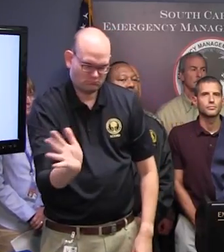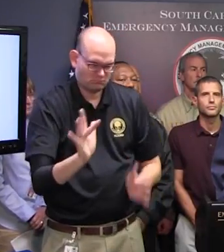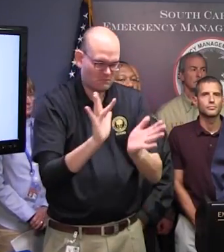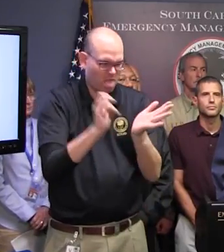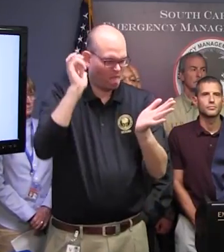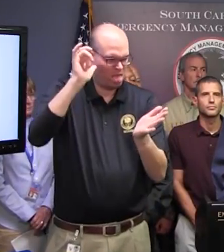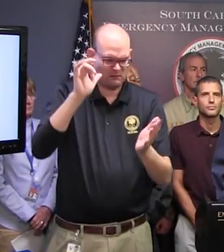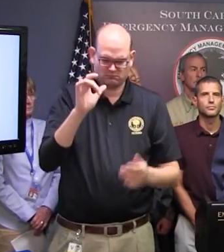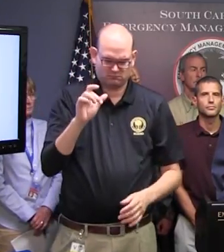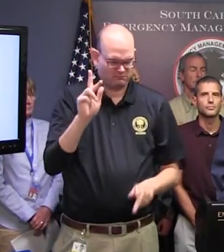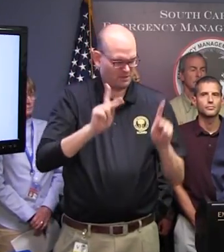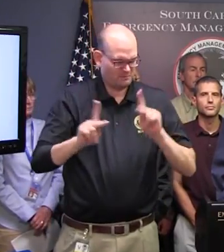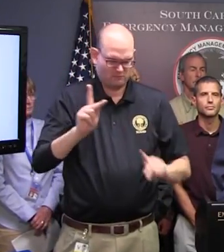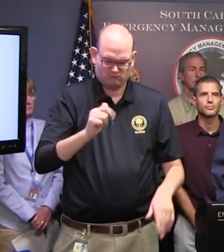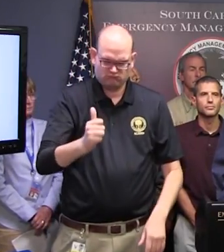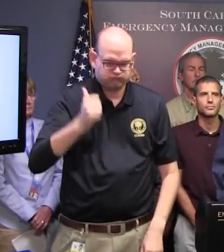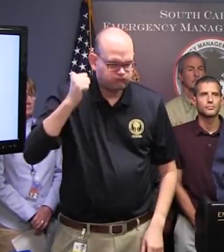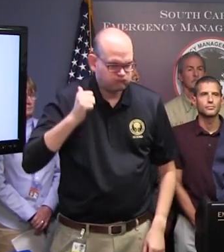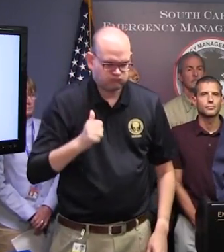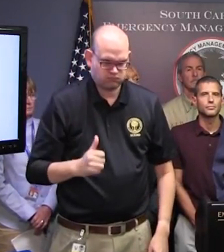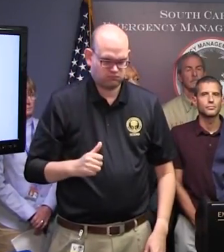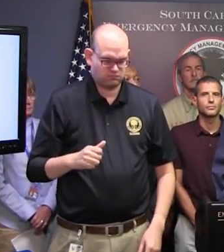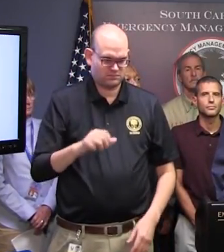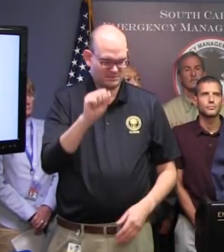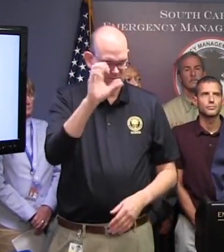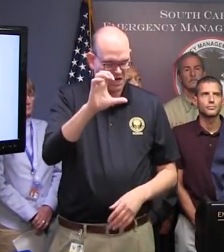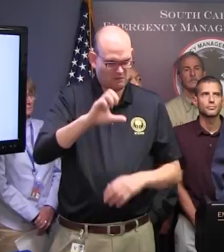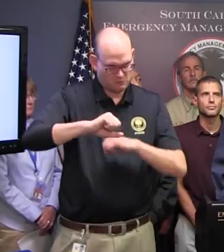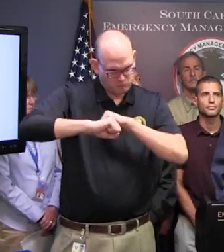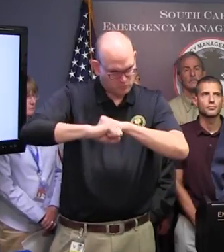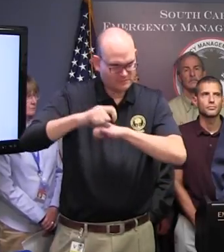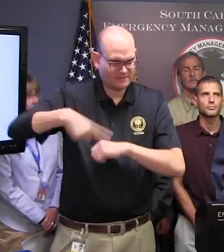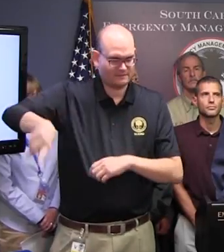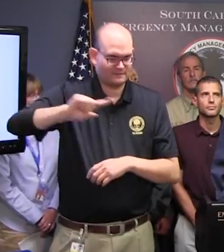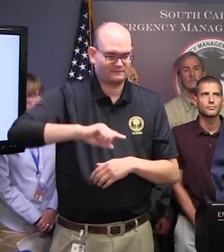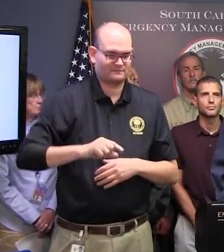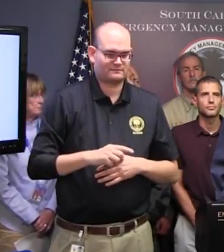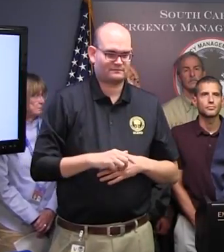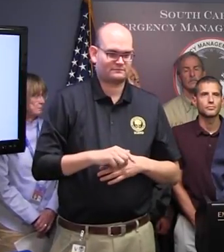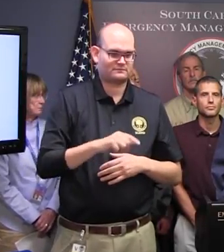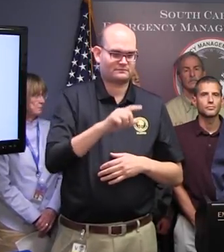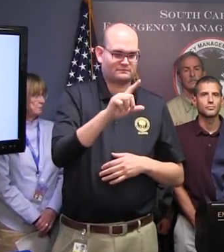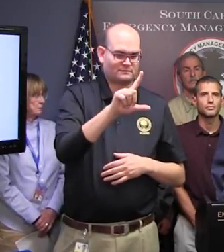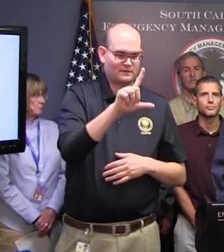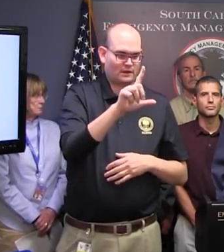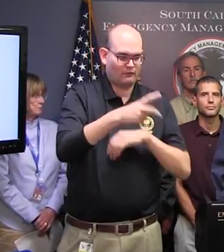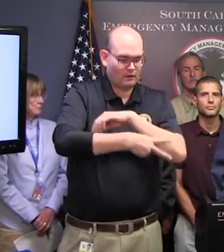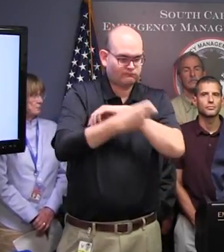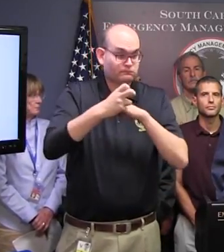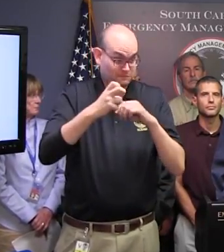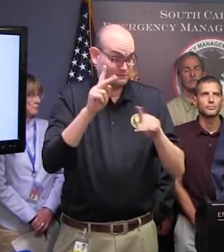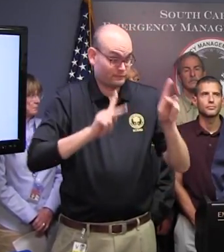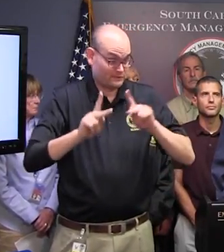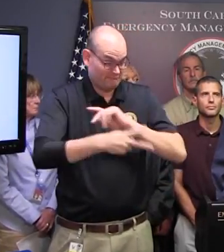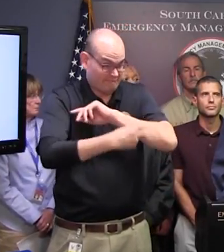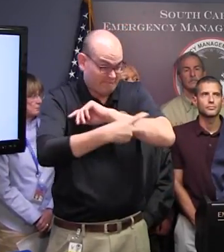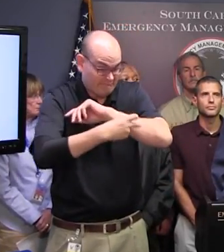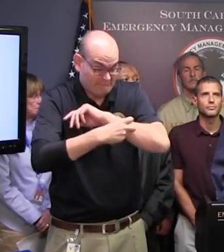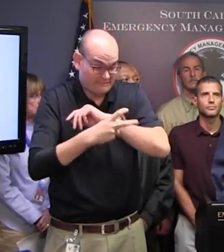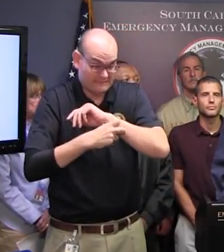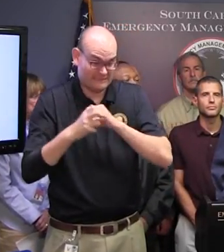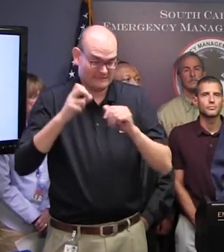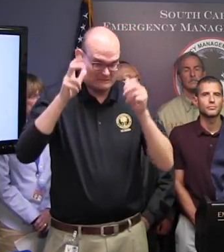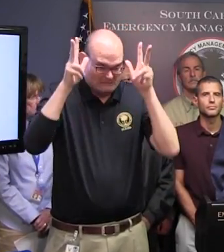of personal gain or thievery. Looters, thieves, mischief makers of any kind will be arrested on